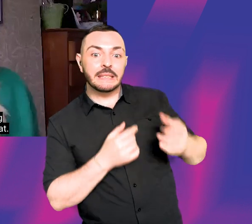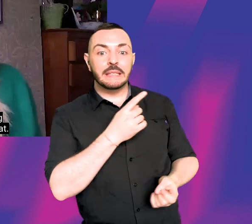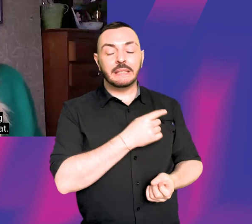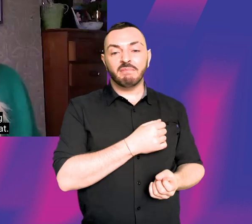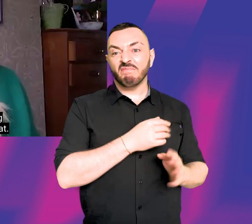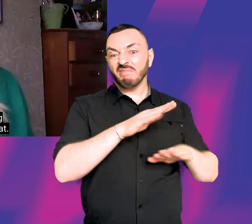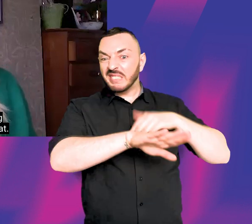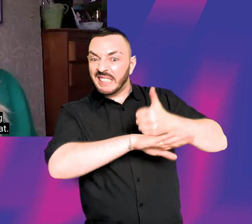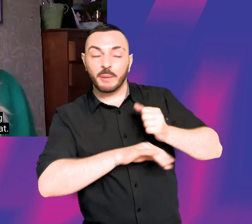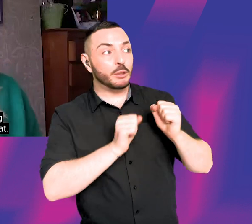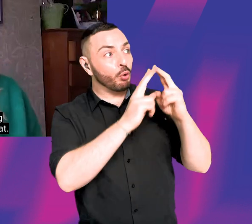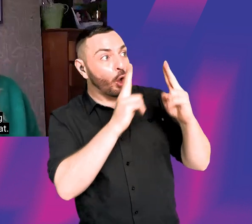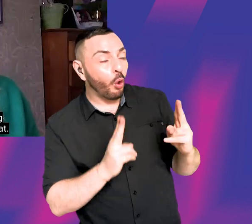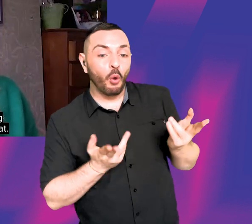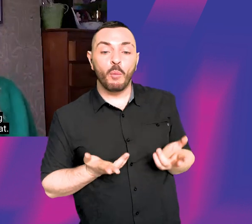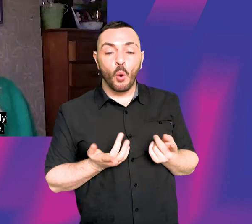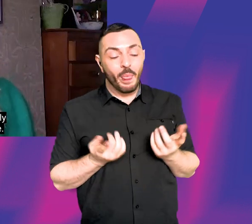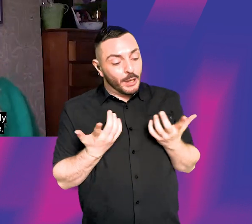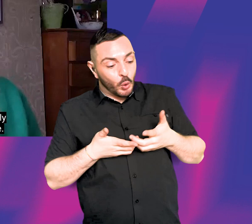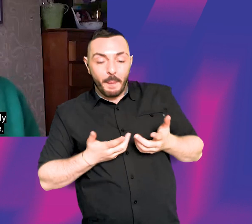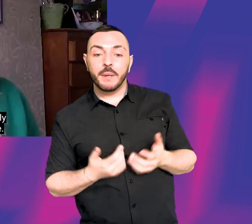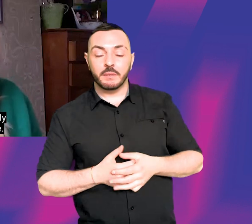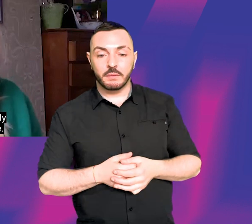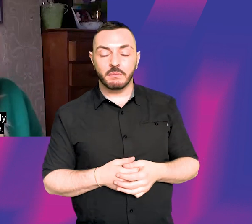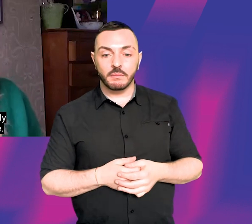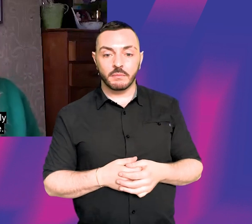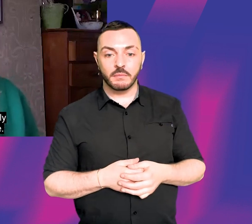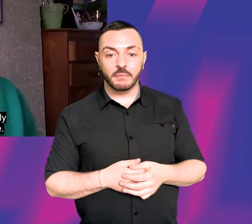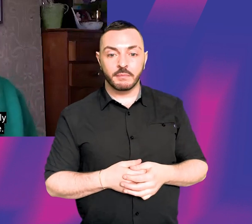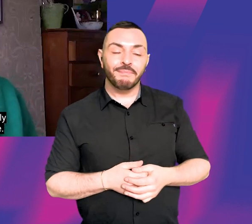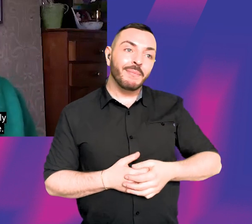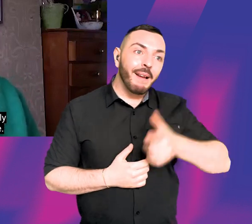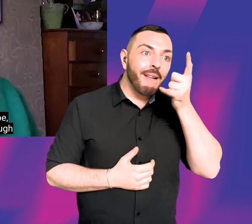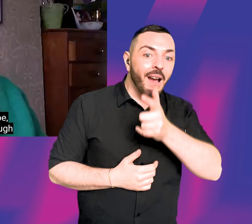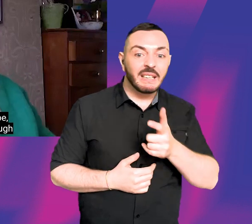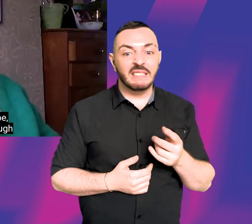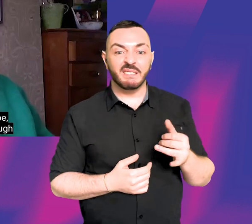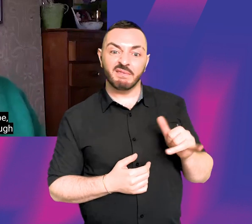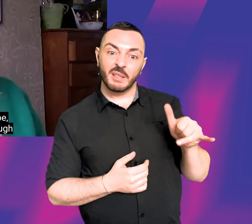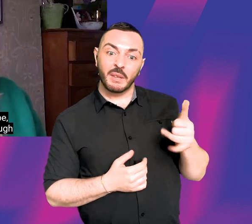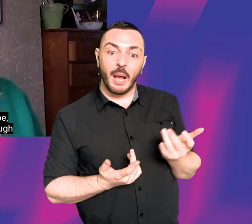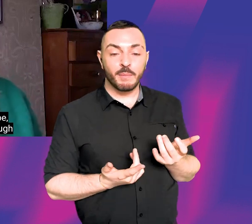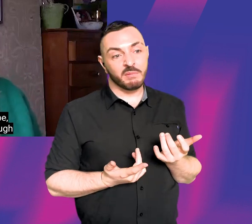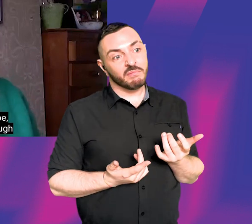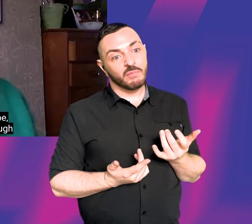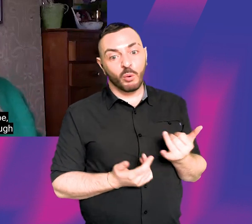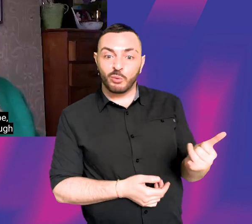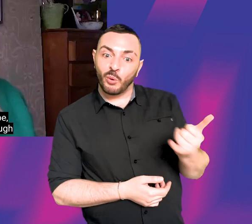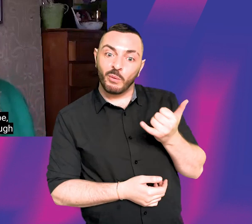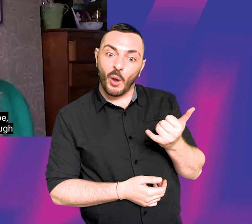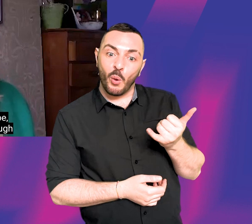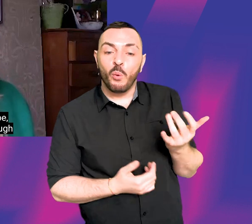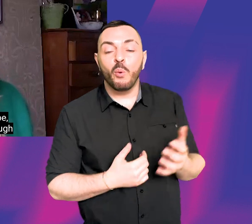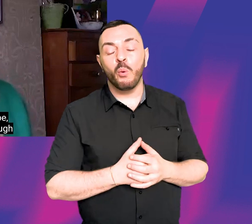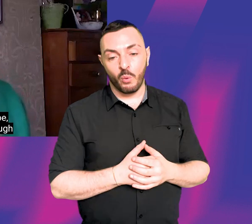to say nothing of trying to find the equipment for that. I mean, it's lucky now, because mainly you can just do them on your phone. Like when they started doing self tapes, like